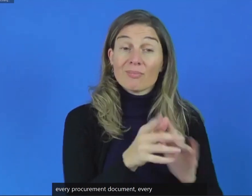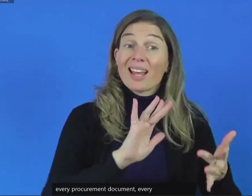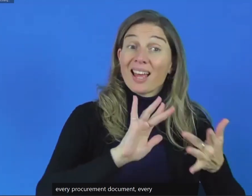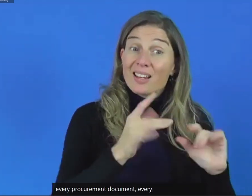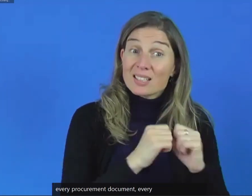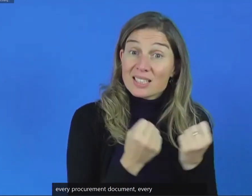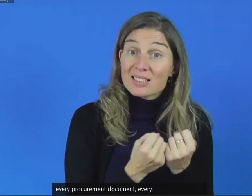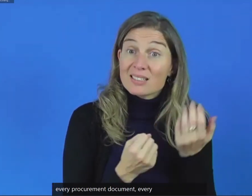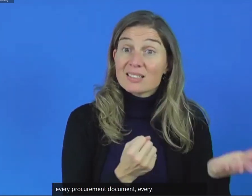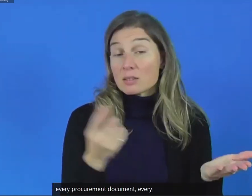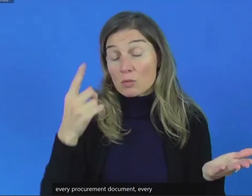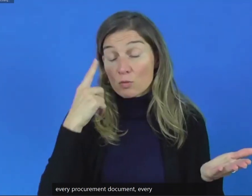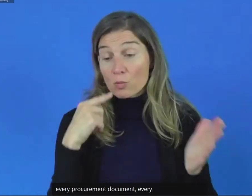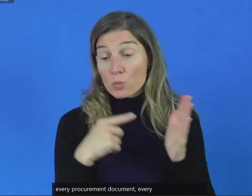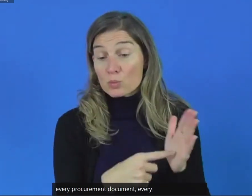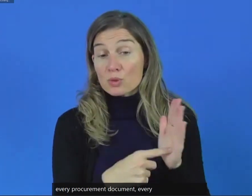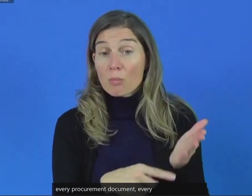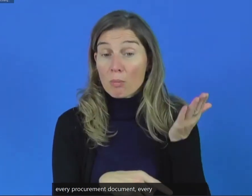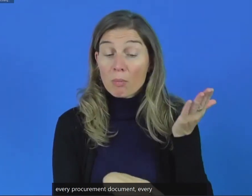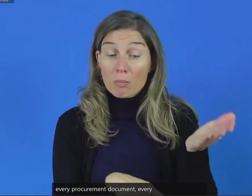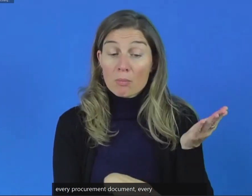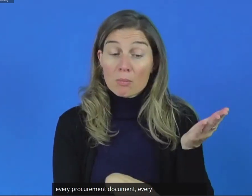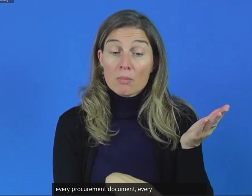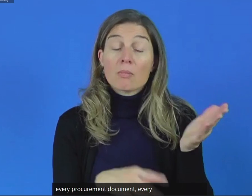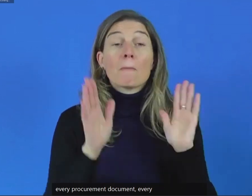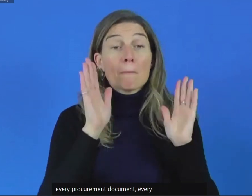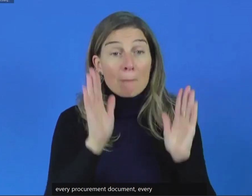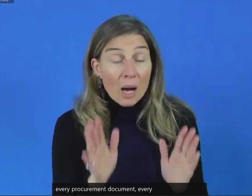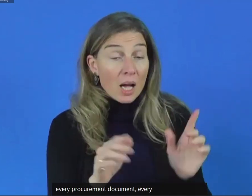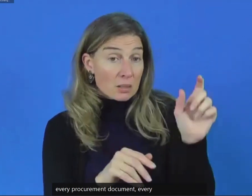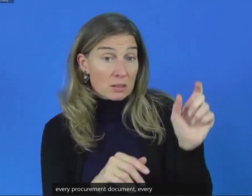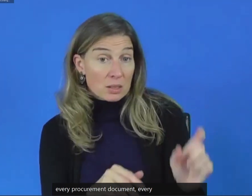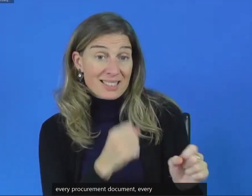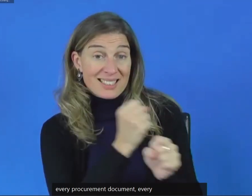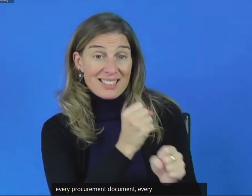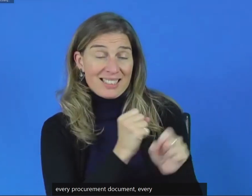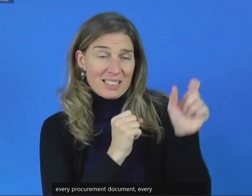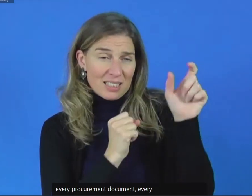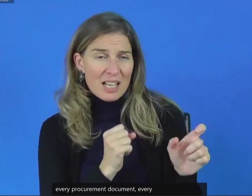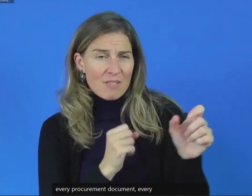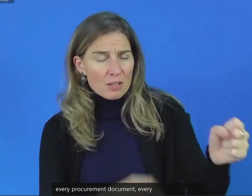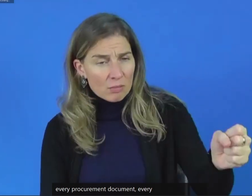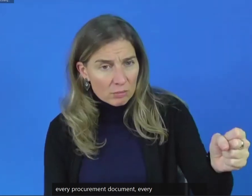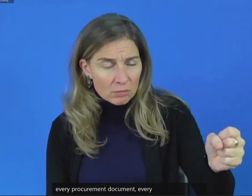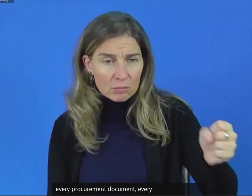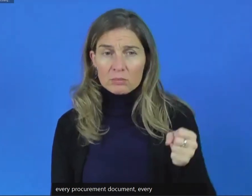a person employed as a staff or an organization with